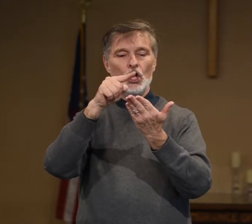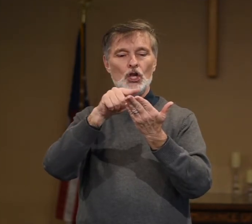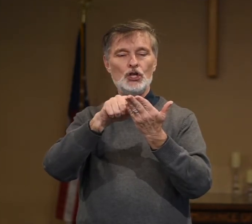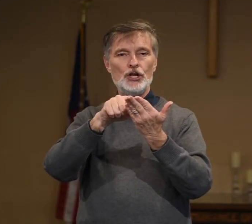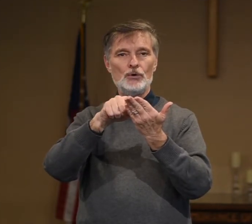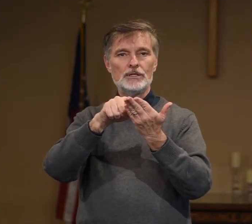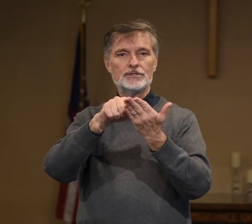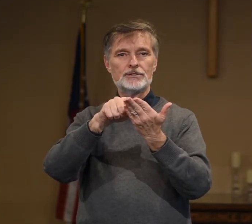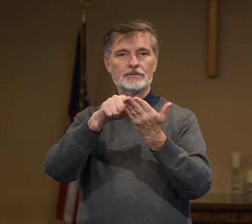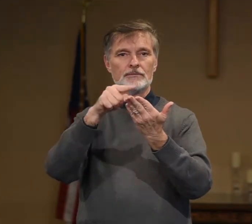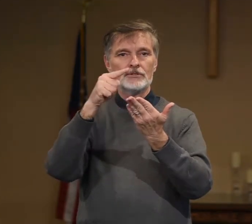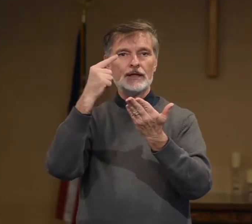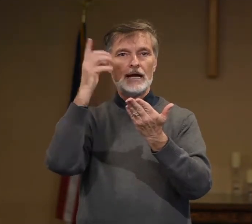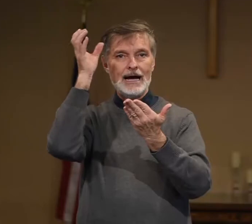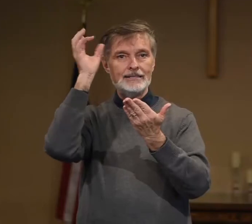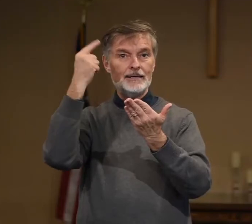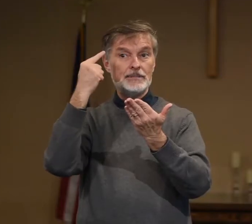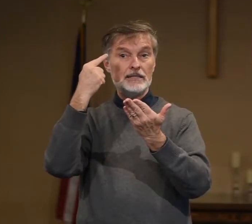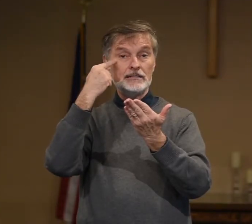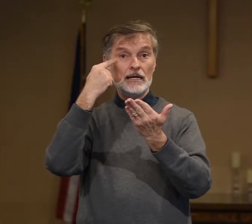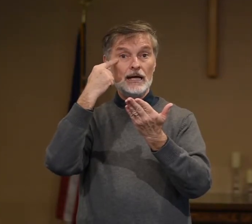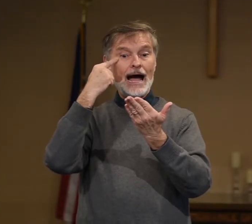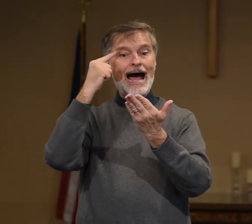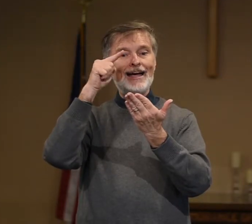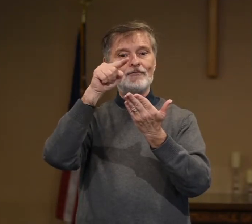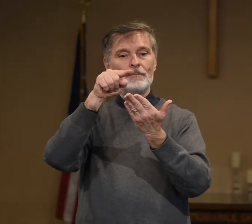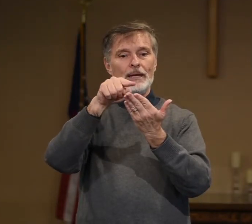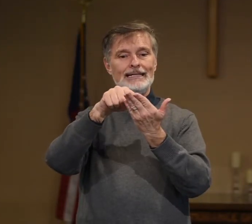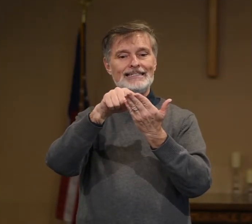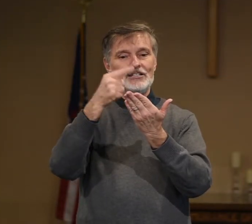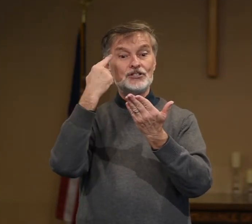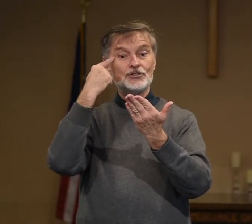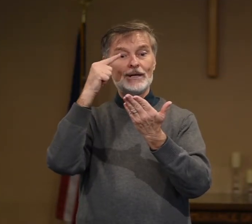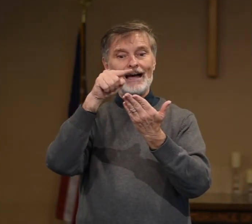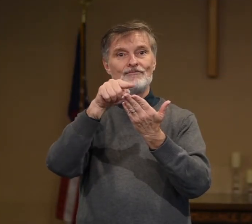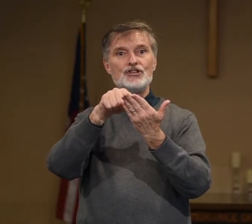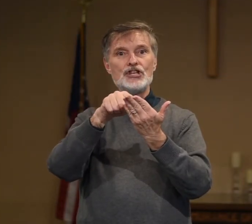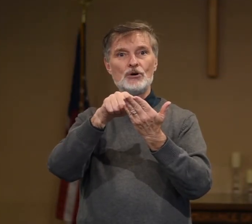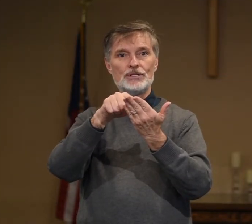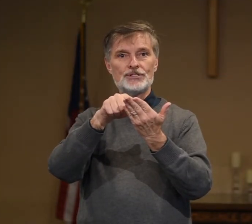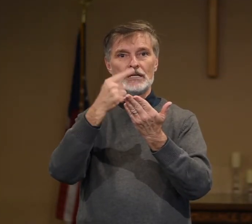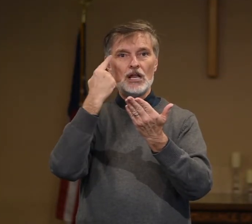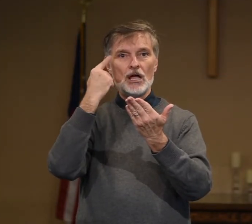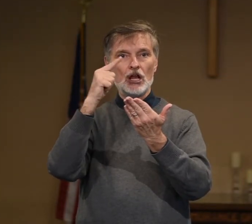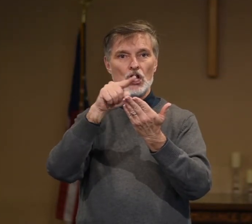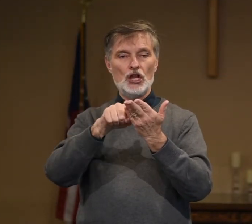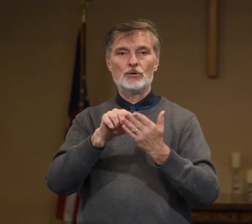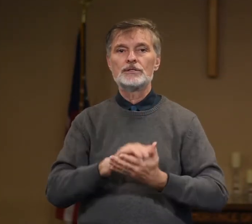Notice. So the concept is I've paid attention to it. I've noticed it. Notice.